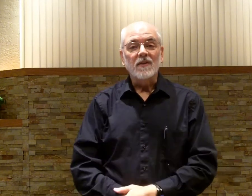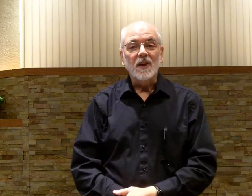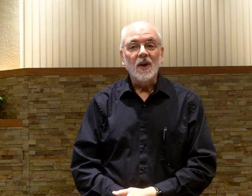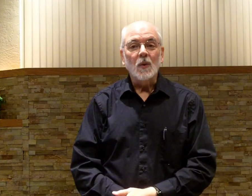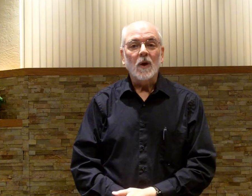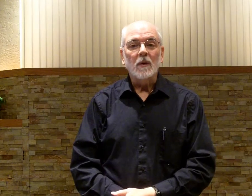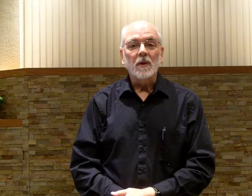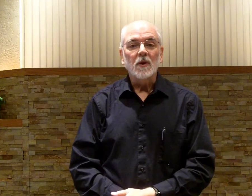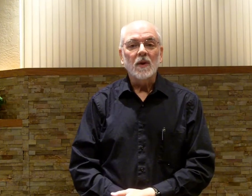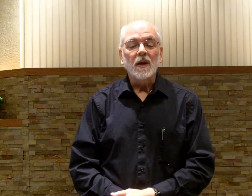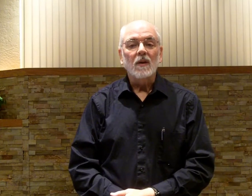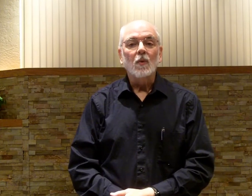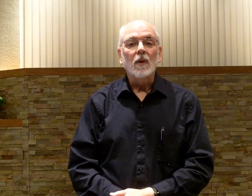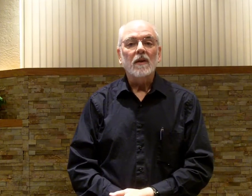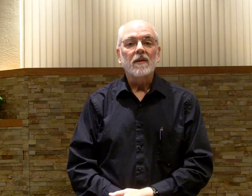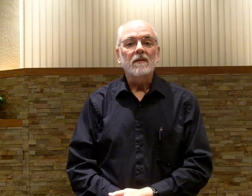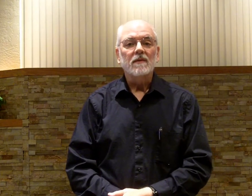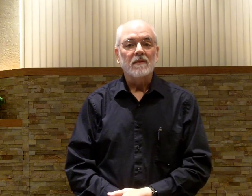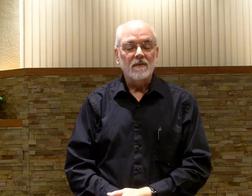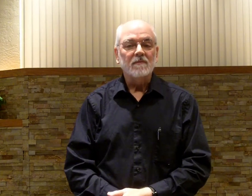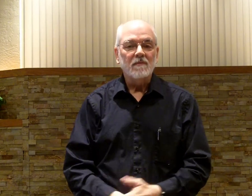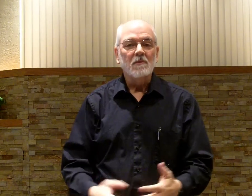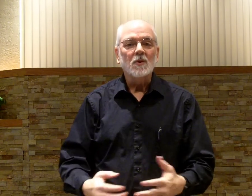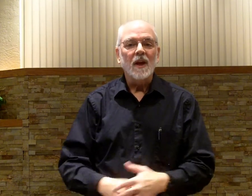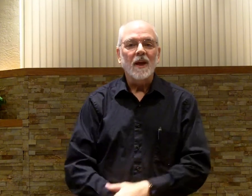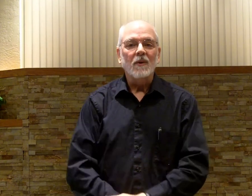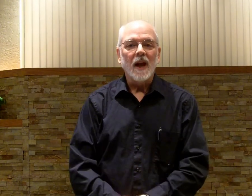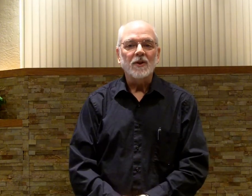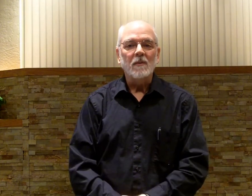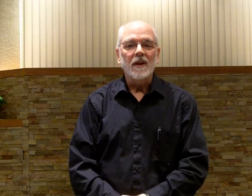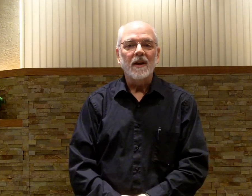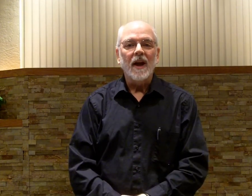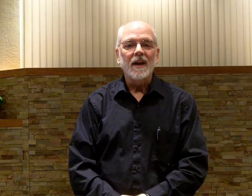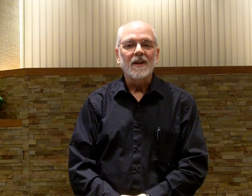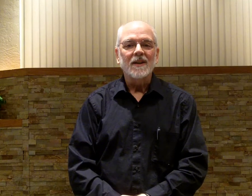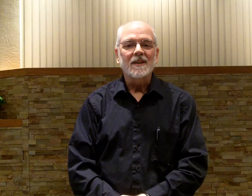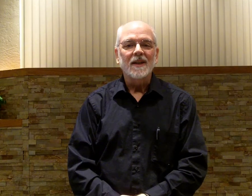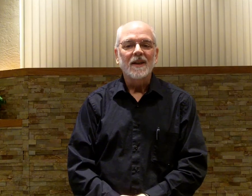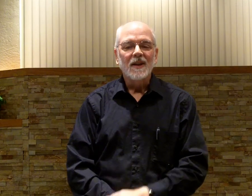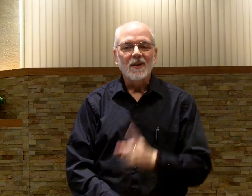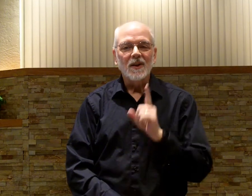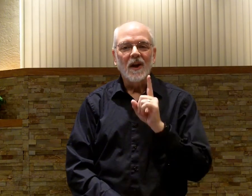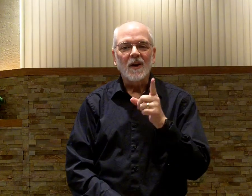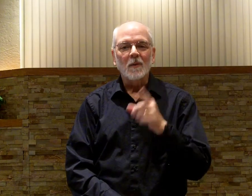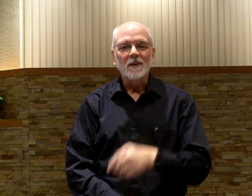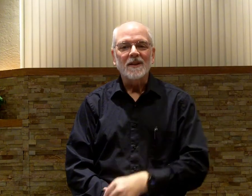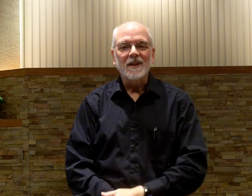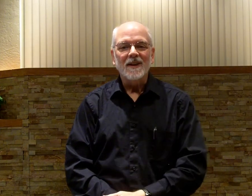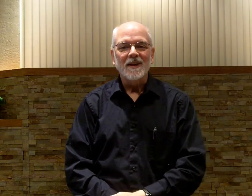video where we'll be doing it with the music that will actually be there at LTC. Good luck, hope to see you there.